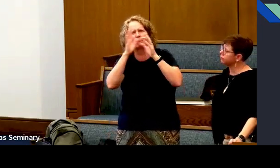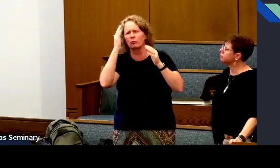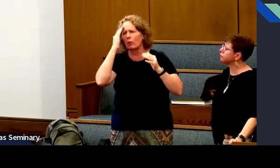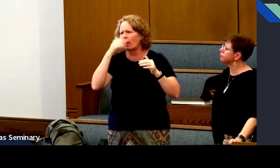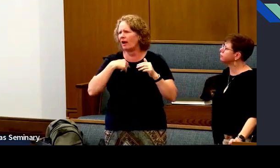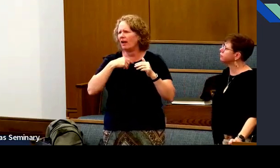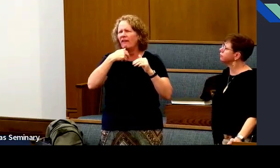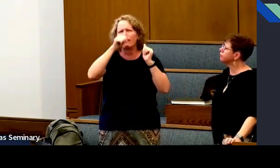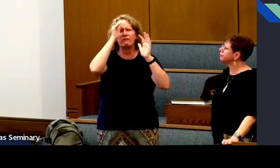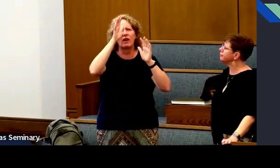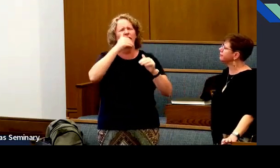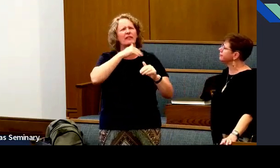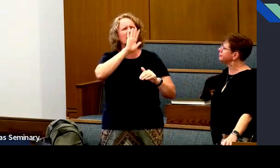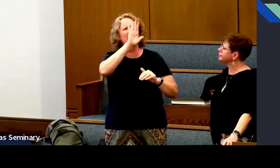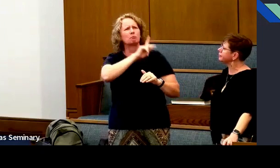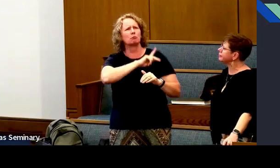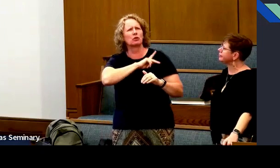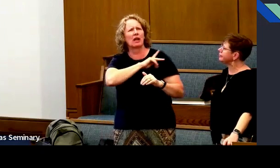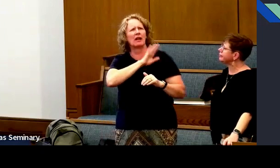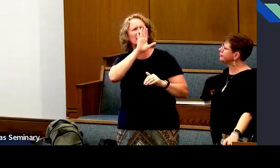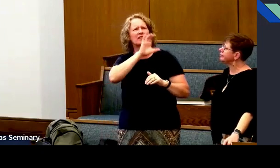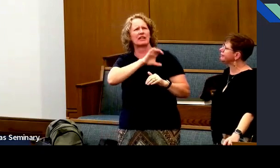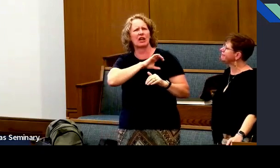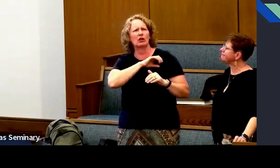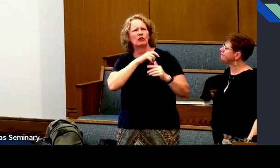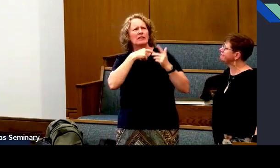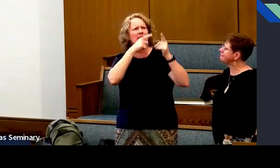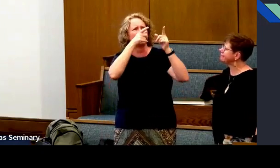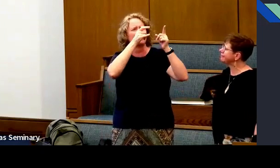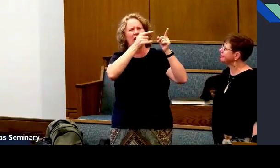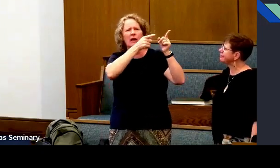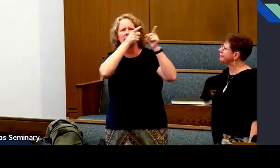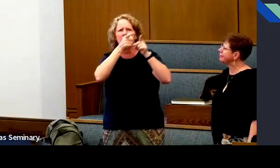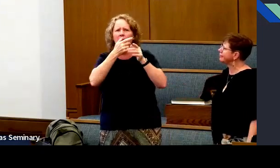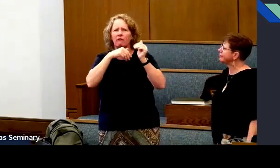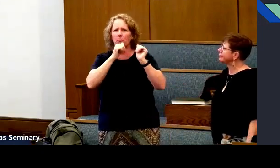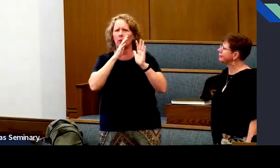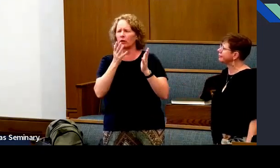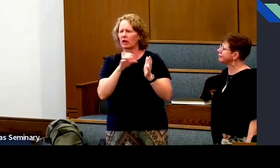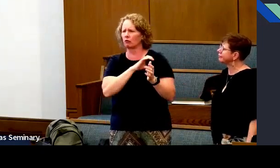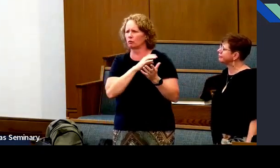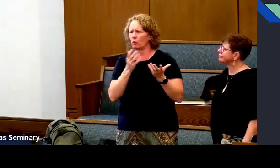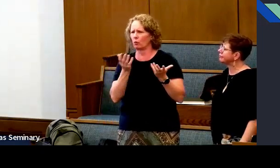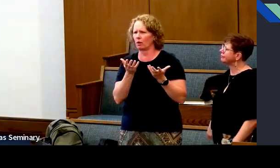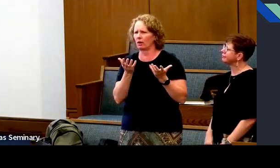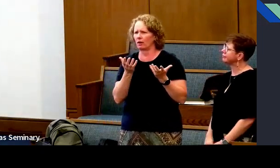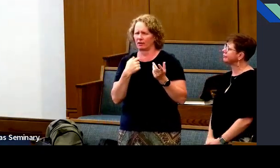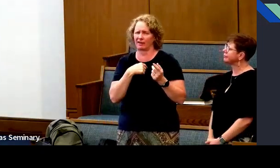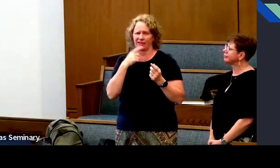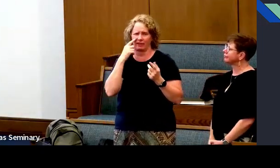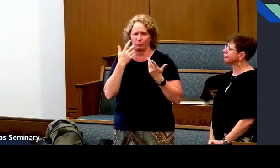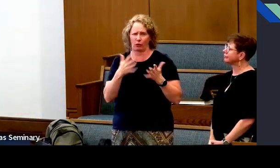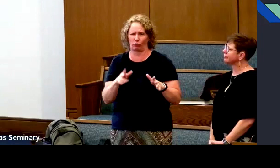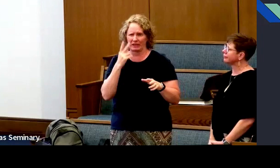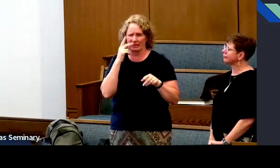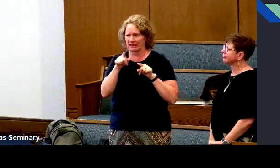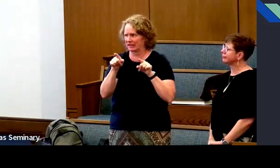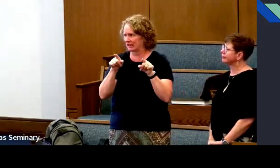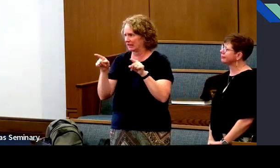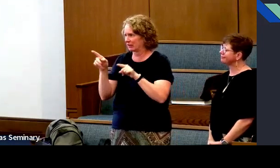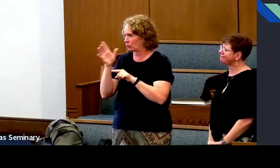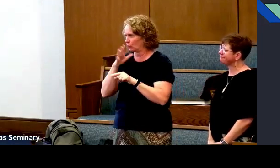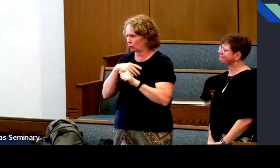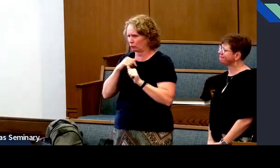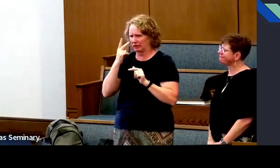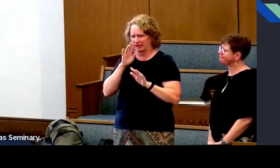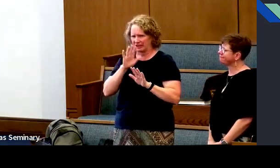a little more. You know, we have these understanding of